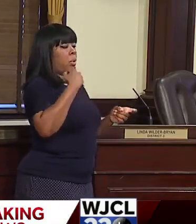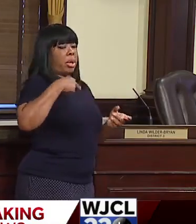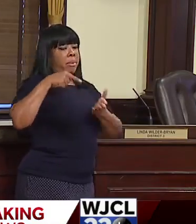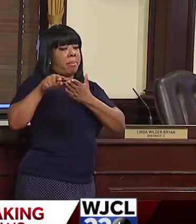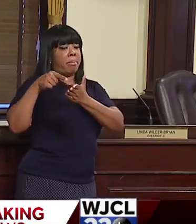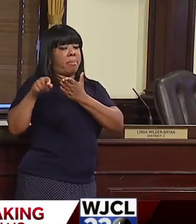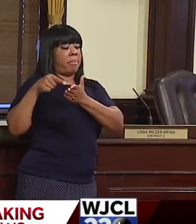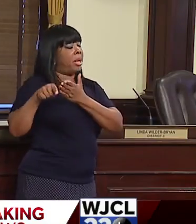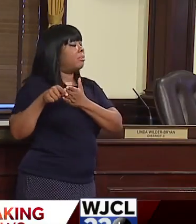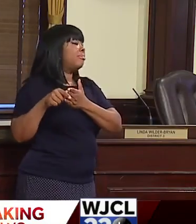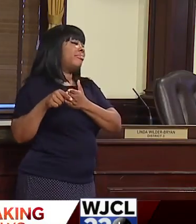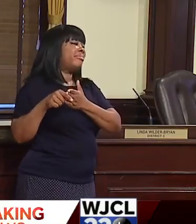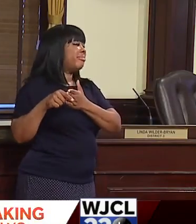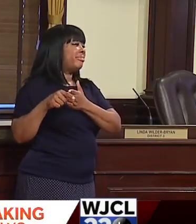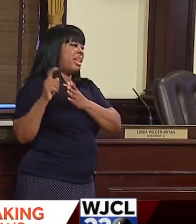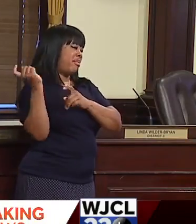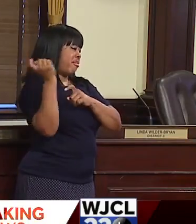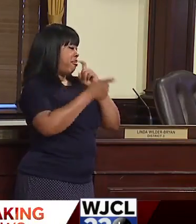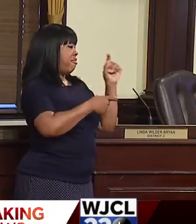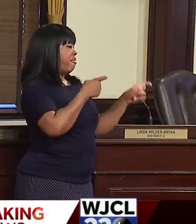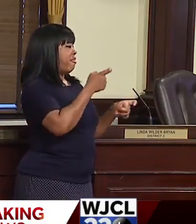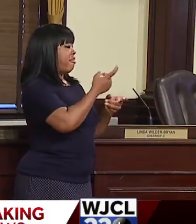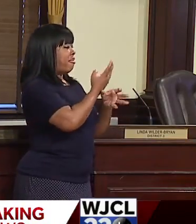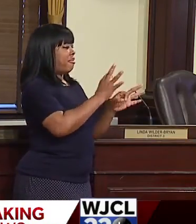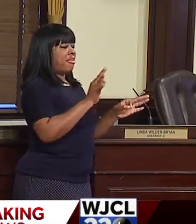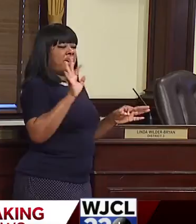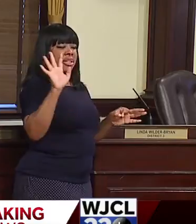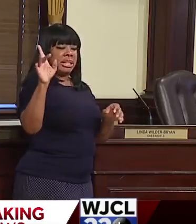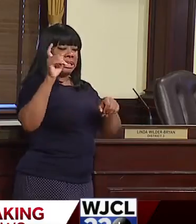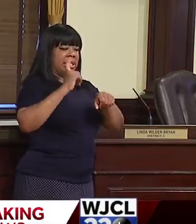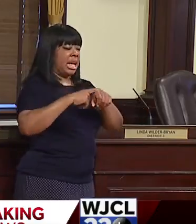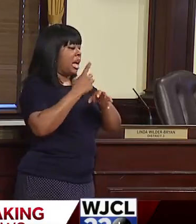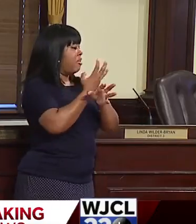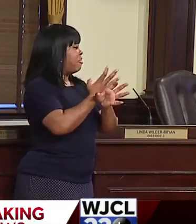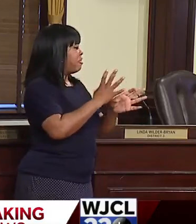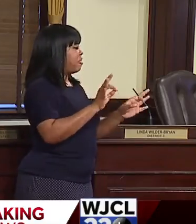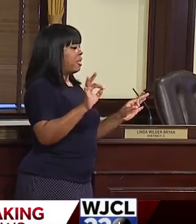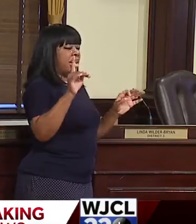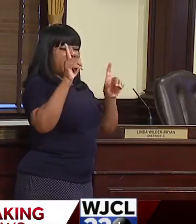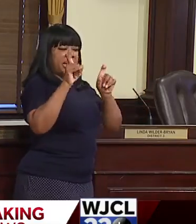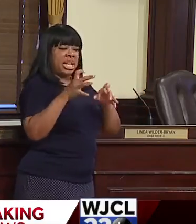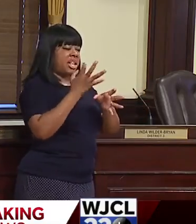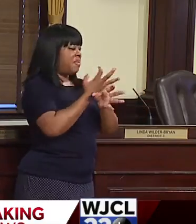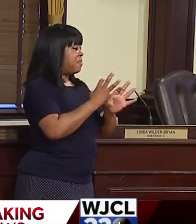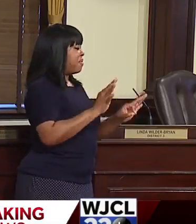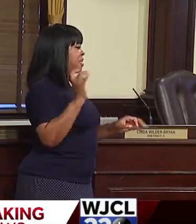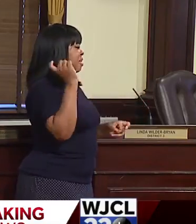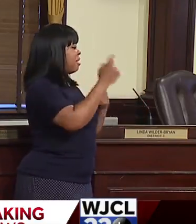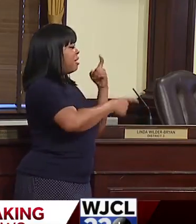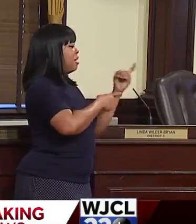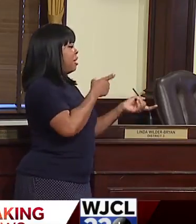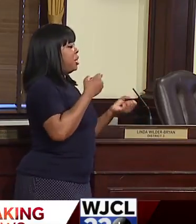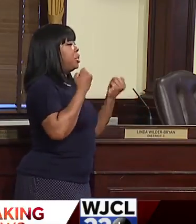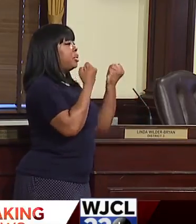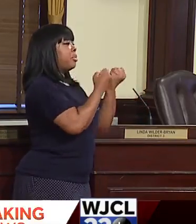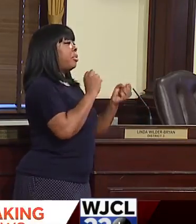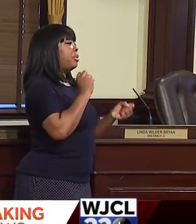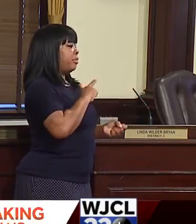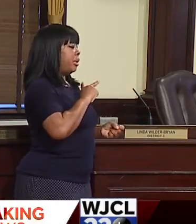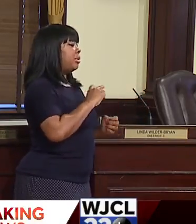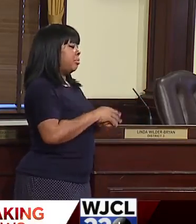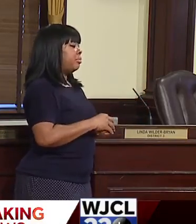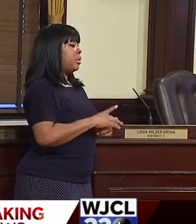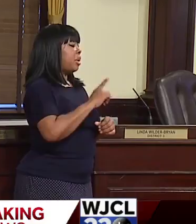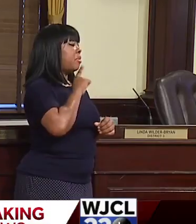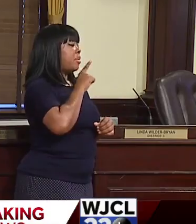these individuals or their time. We're not paying for the tests that were going on. Um, and you know, I think, you know,